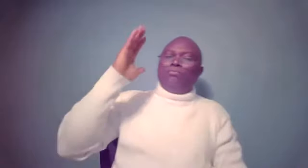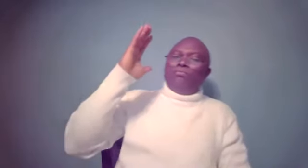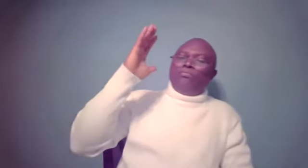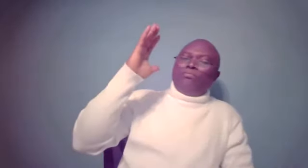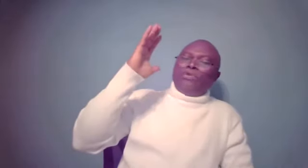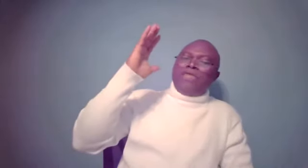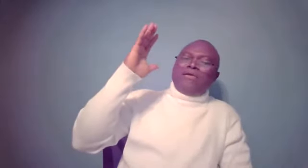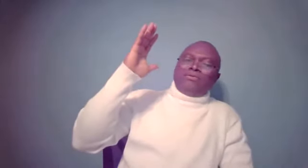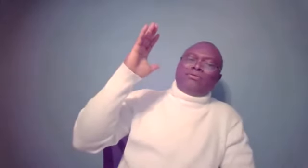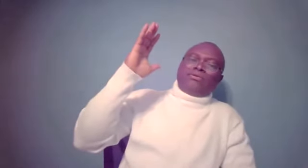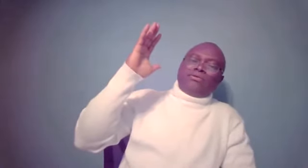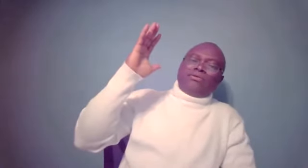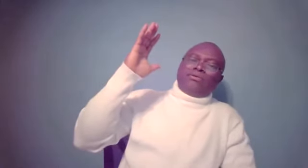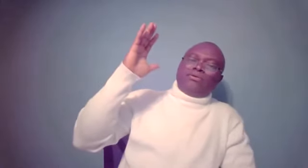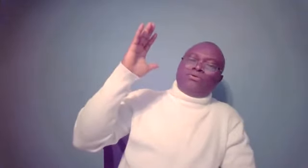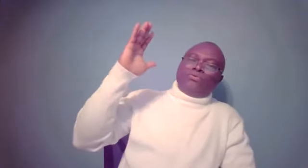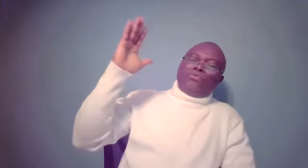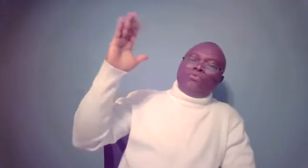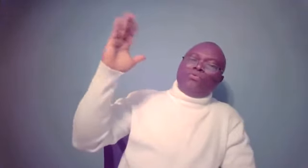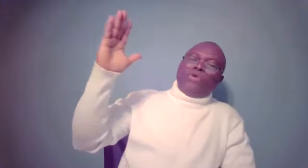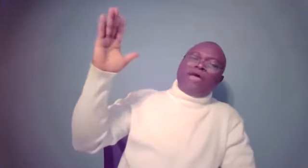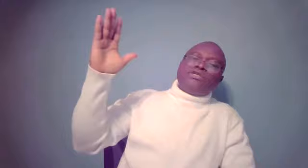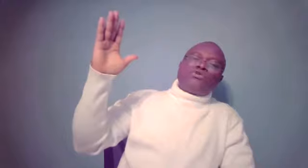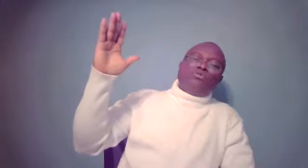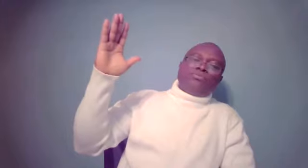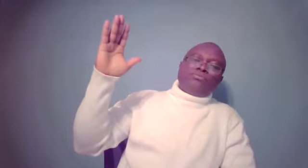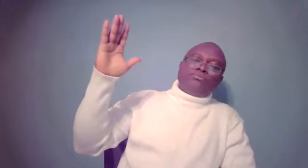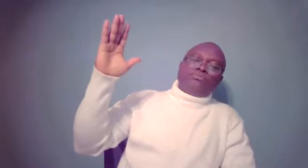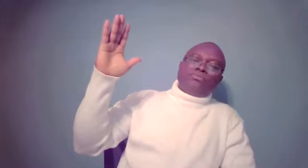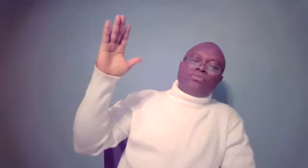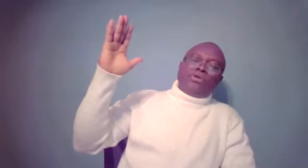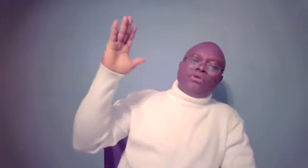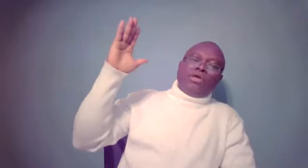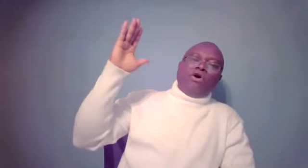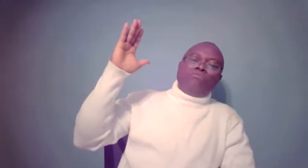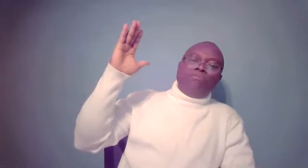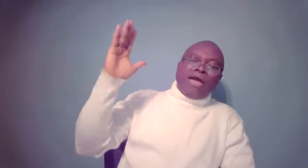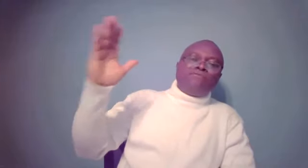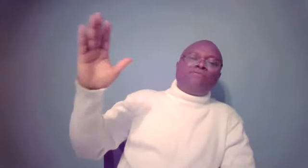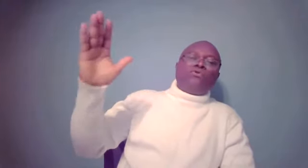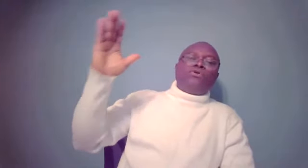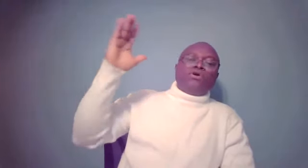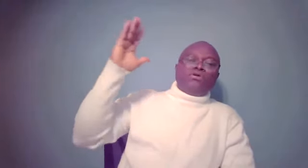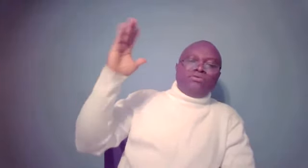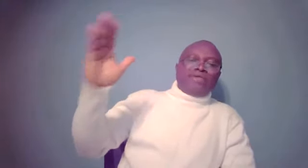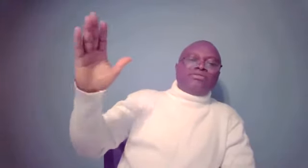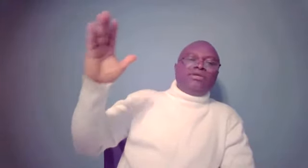But then, we have this group. The unmindful destiny